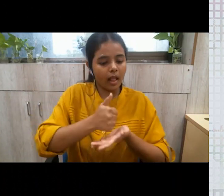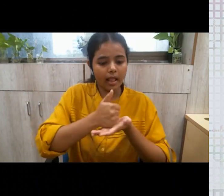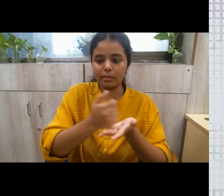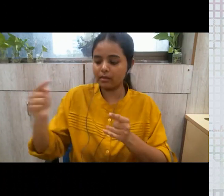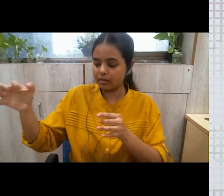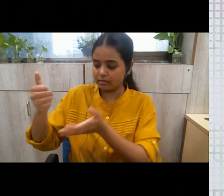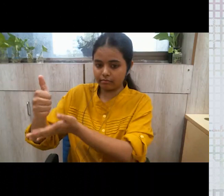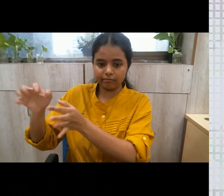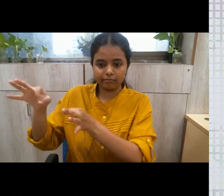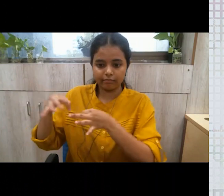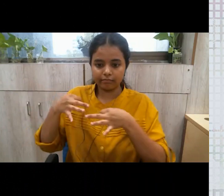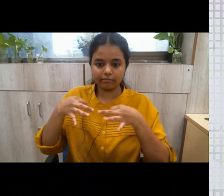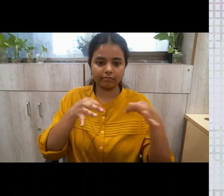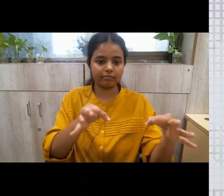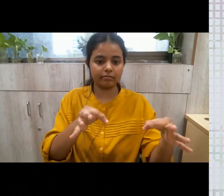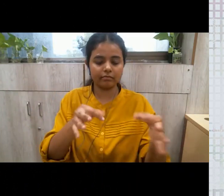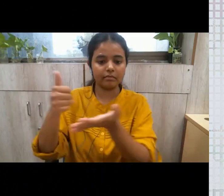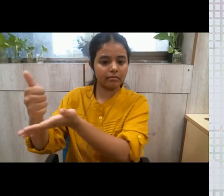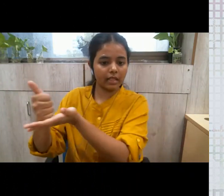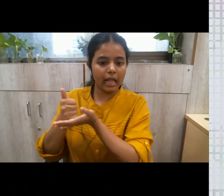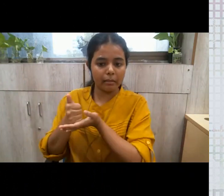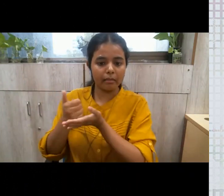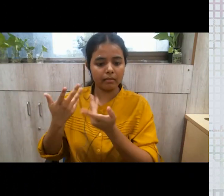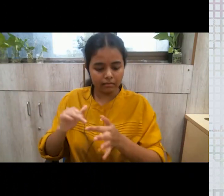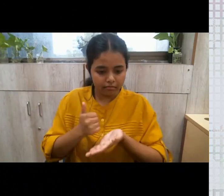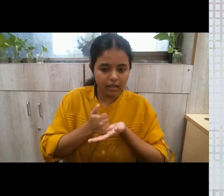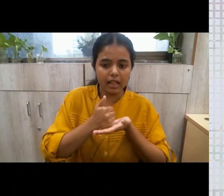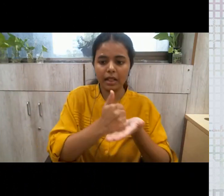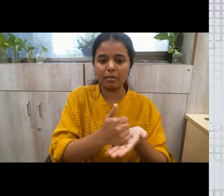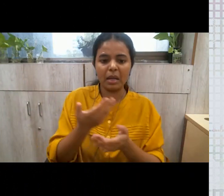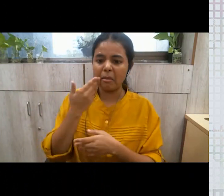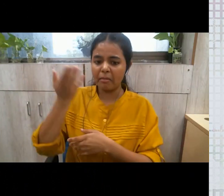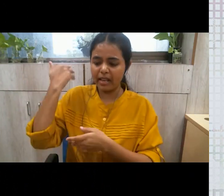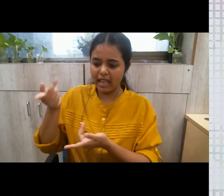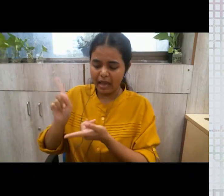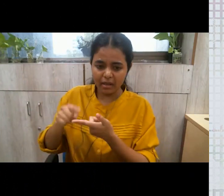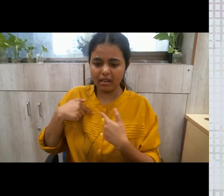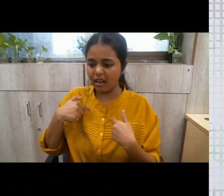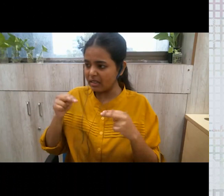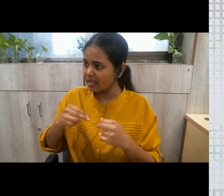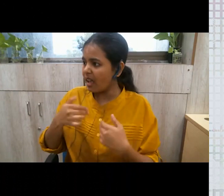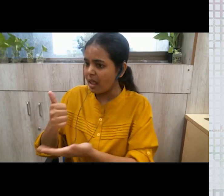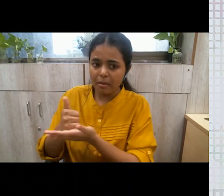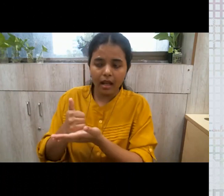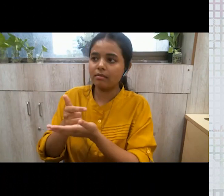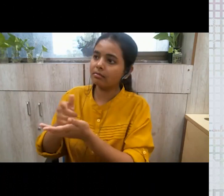while i owe gratitude for those who took care of me when i needed it even today